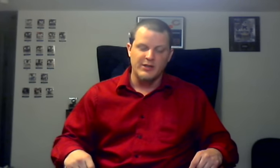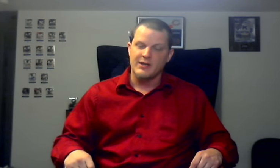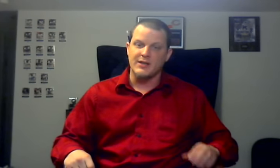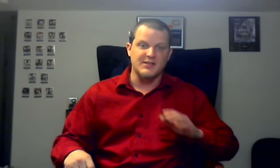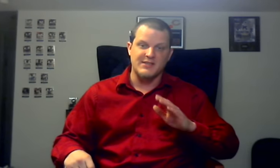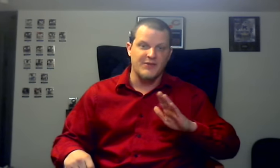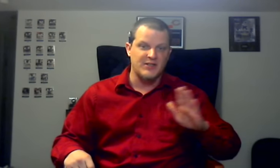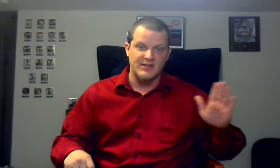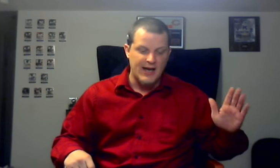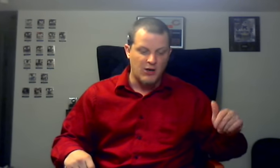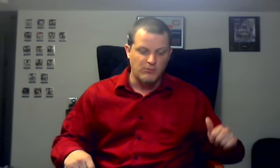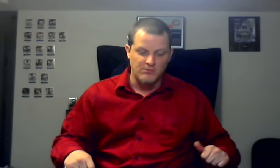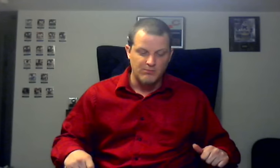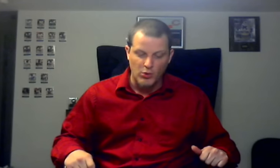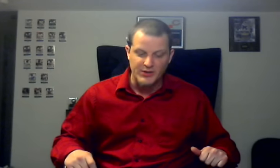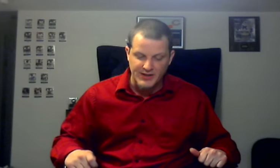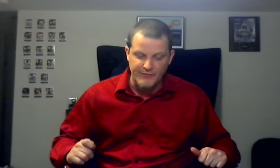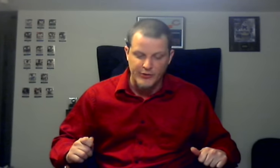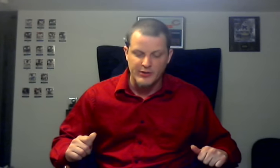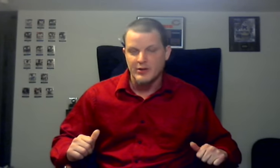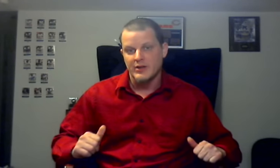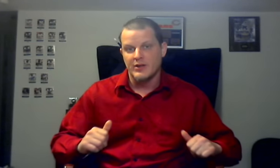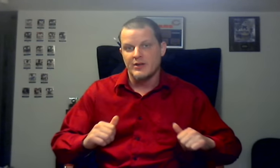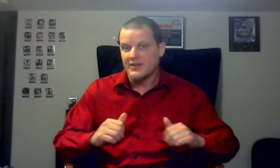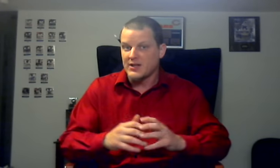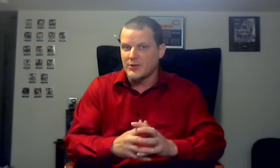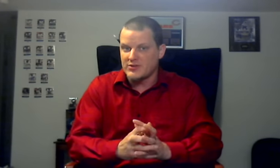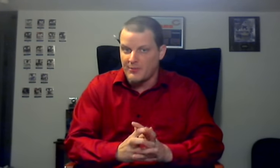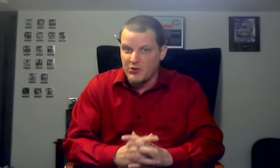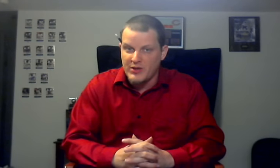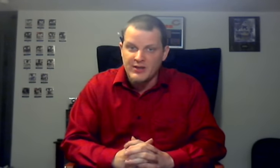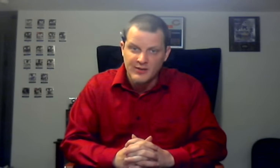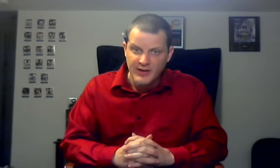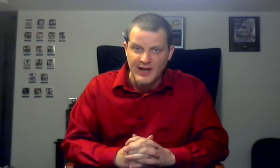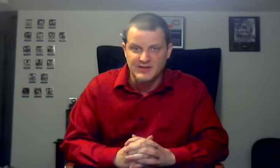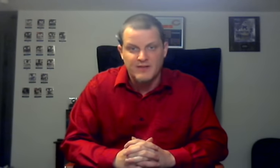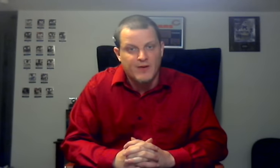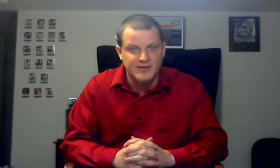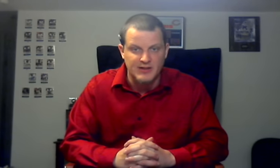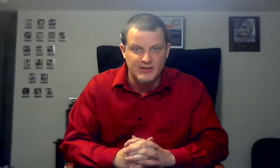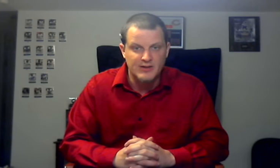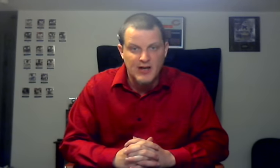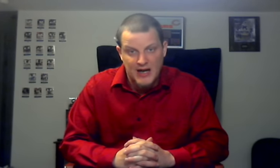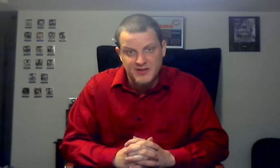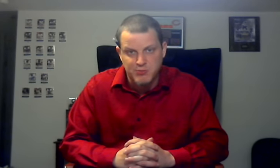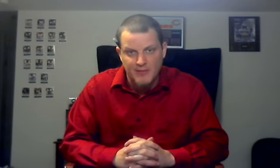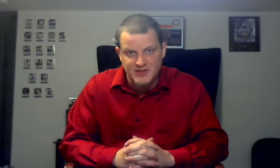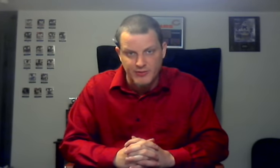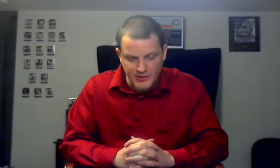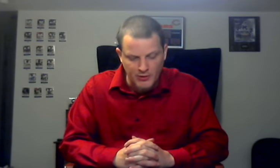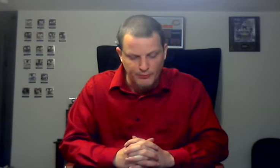it is evident now, more than ever, the WWE has defaulted on this promissory note.